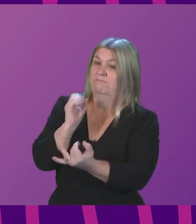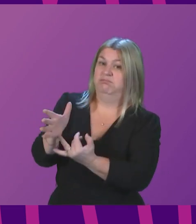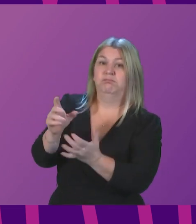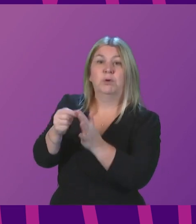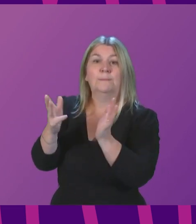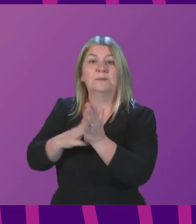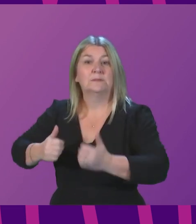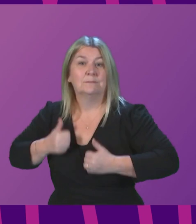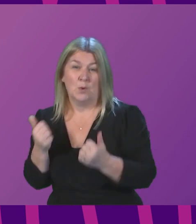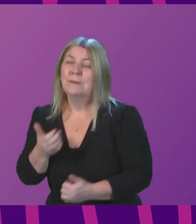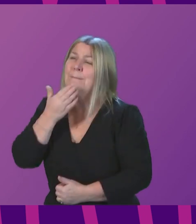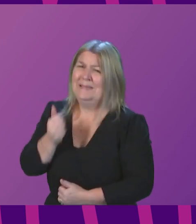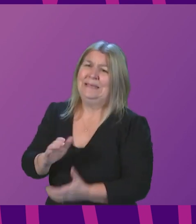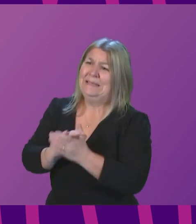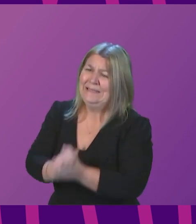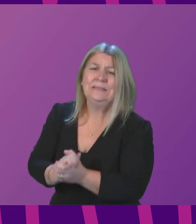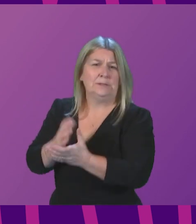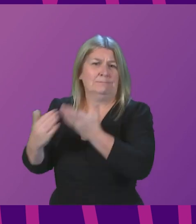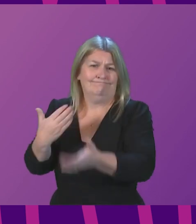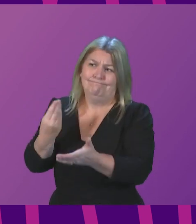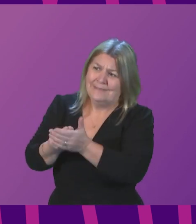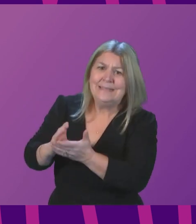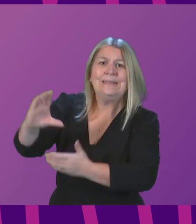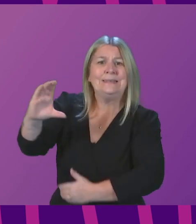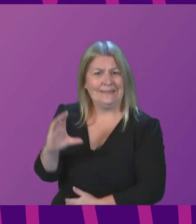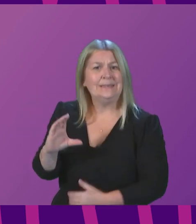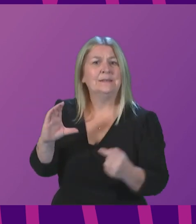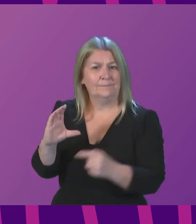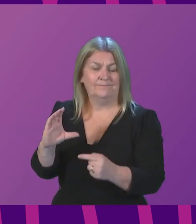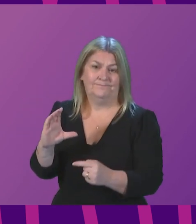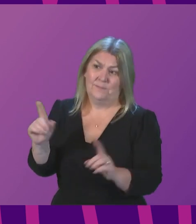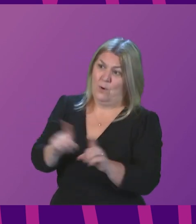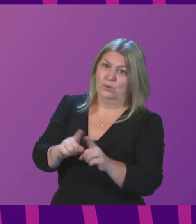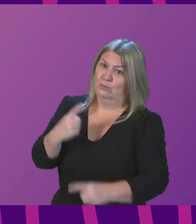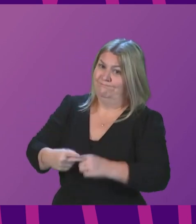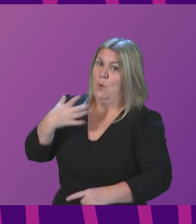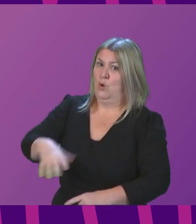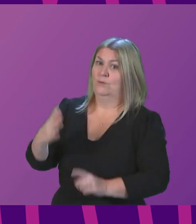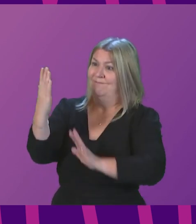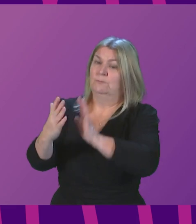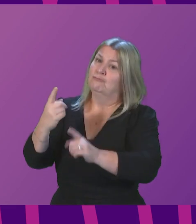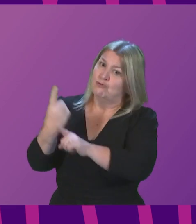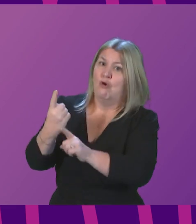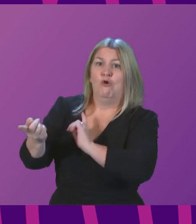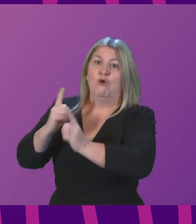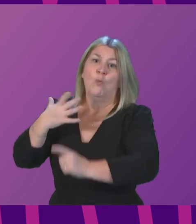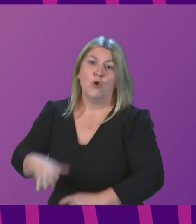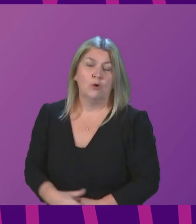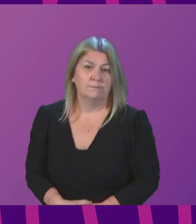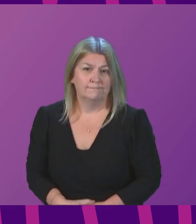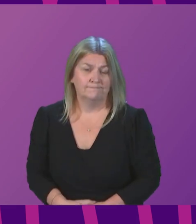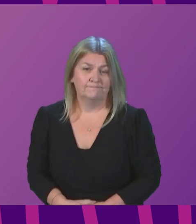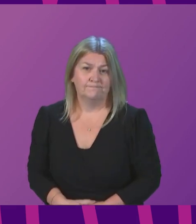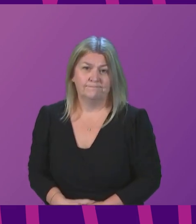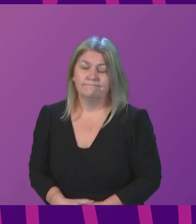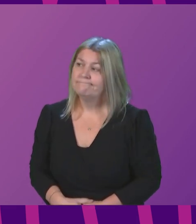necessary support schemes in place, such as the urgency I have asked to speak to him directly later today. Siding officer, none of us